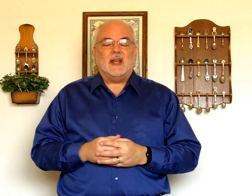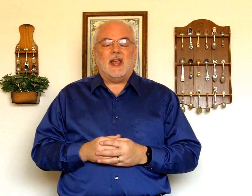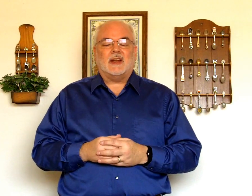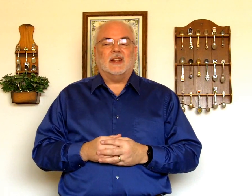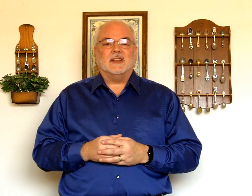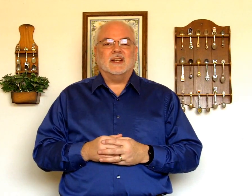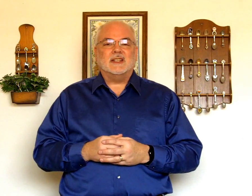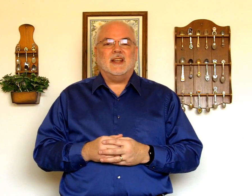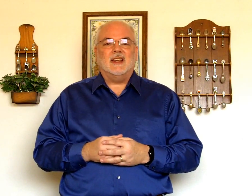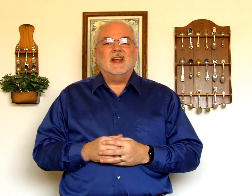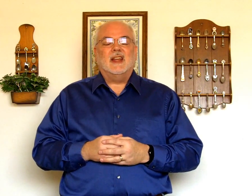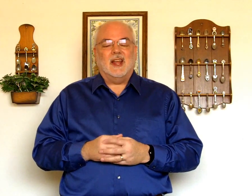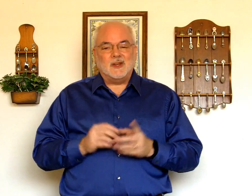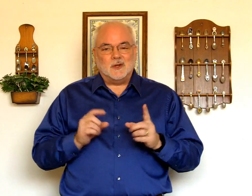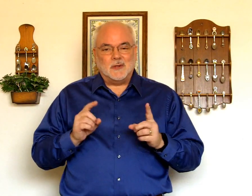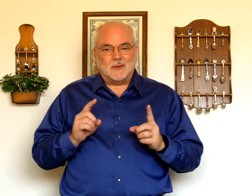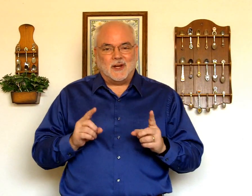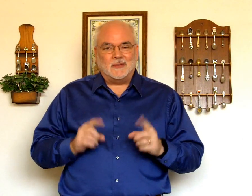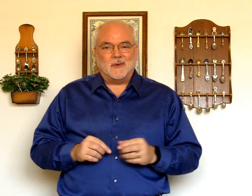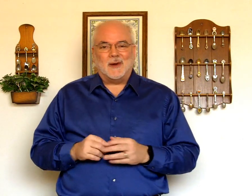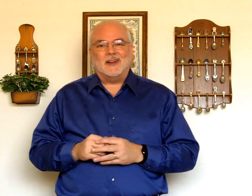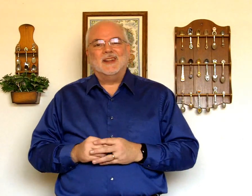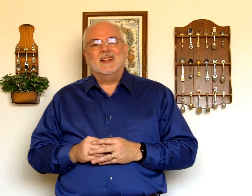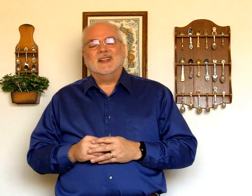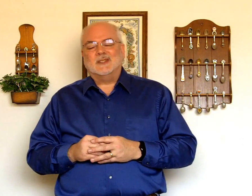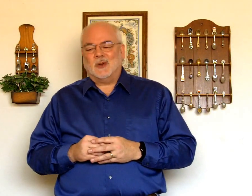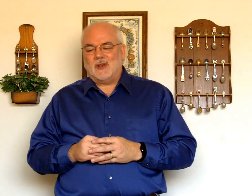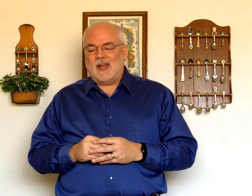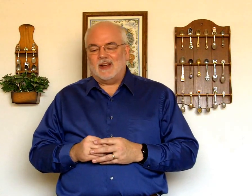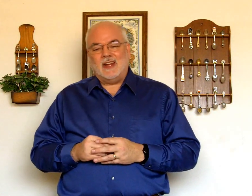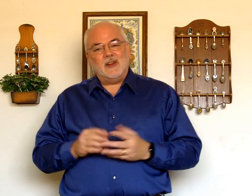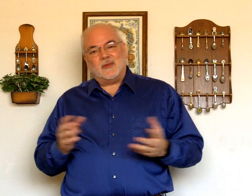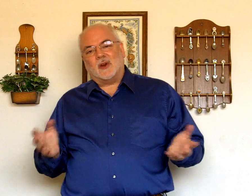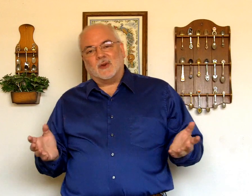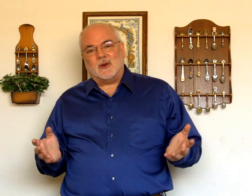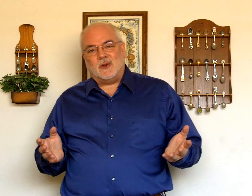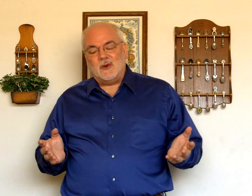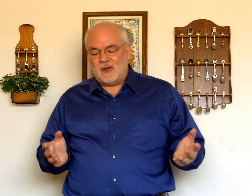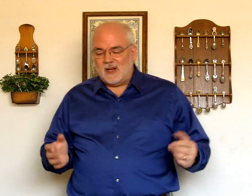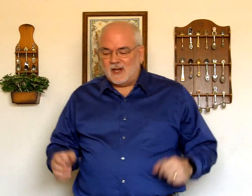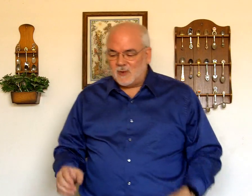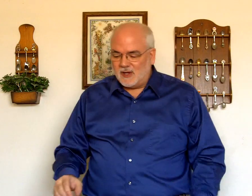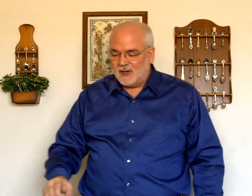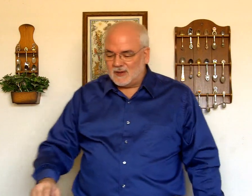at LTC and you'll be ready for it so without any further ado here we go